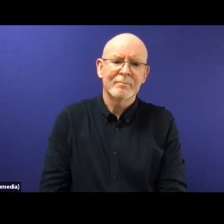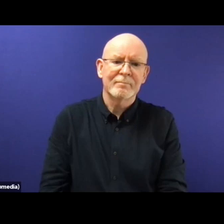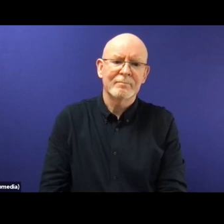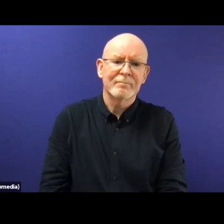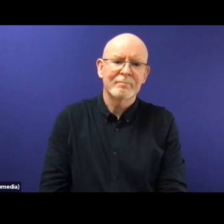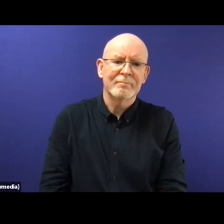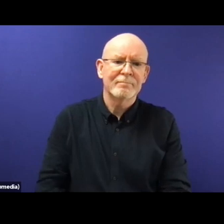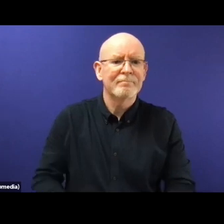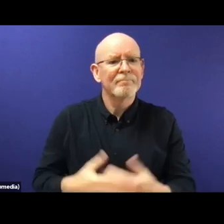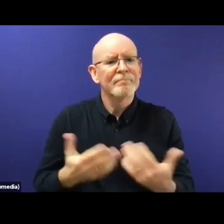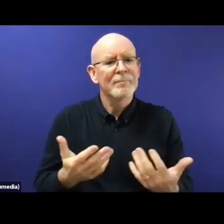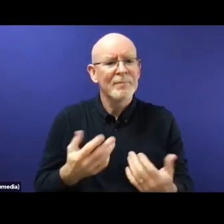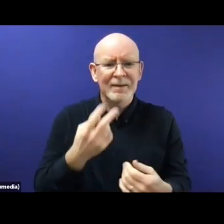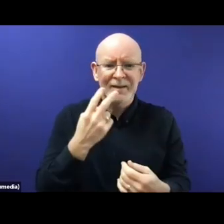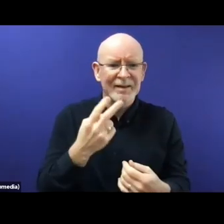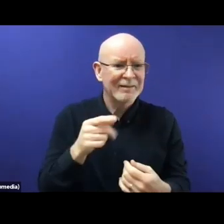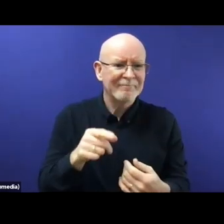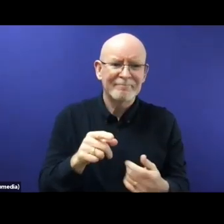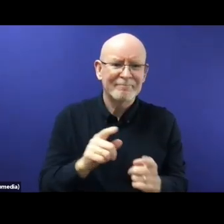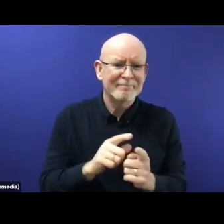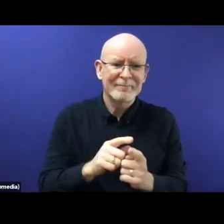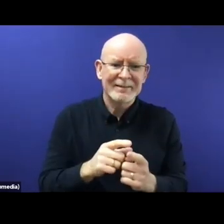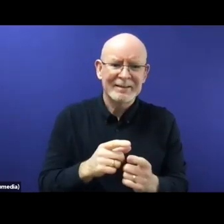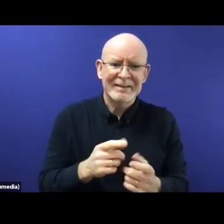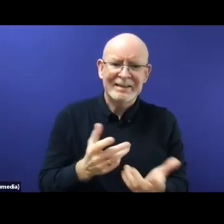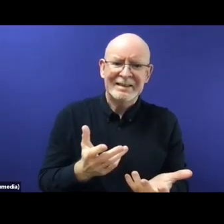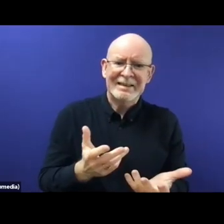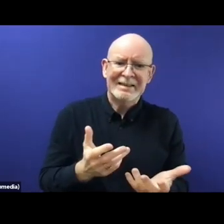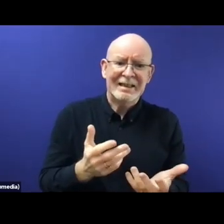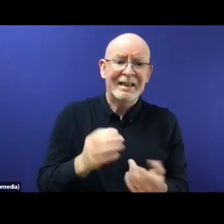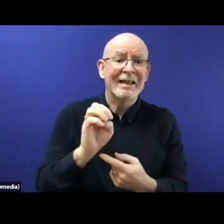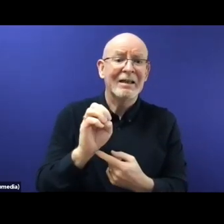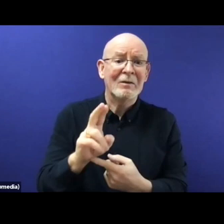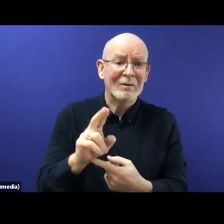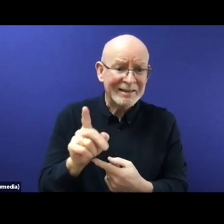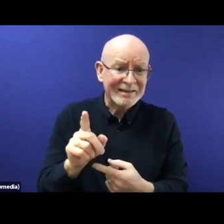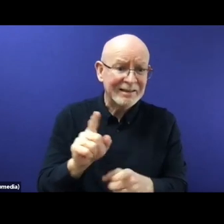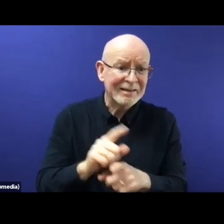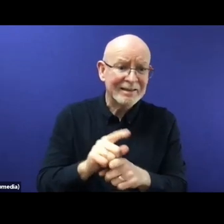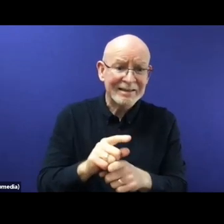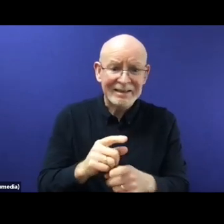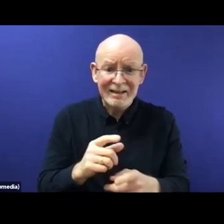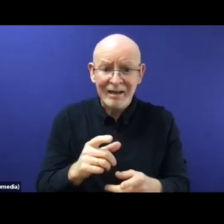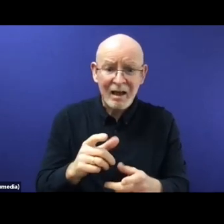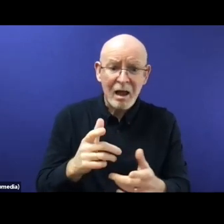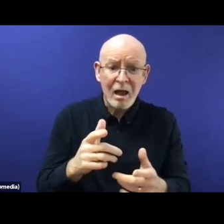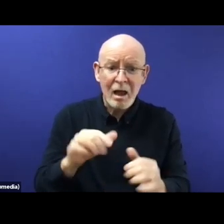of leverage is not really available or viable in the range of states that the European Union is